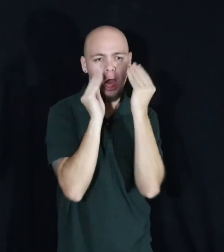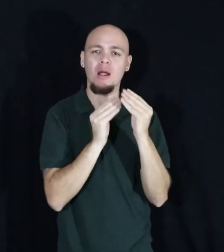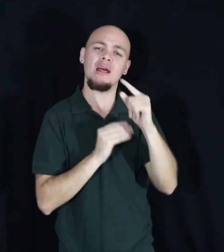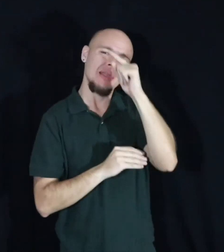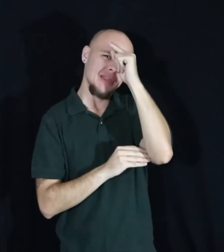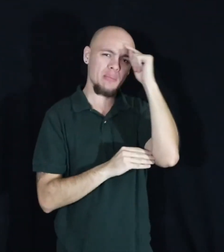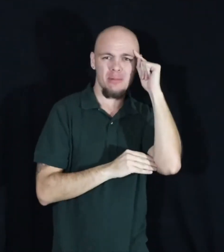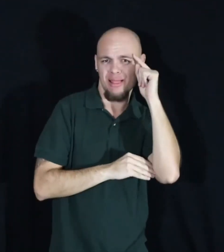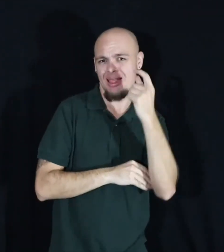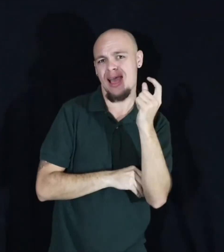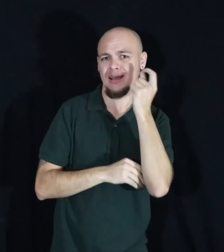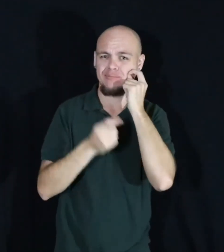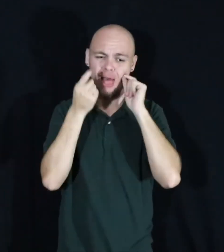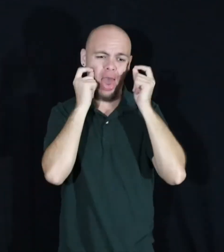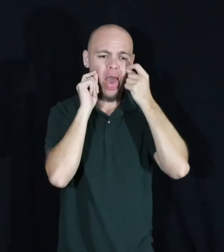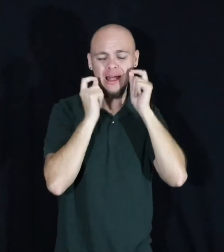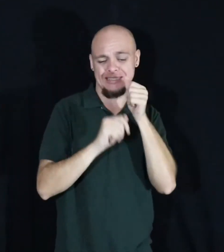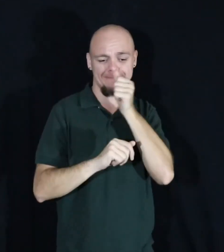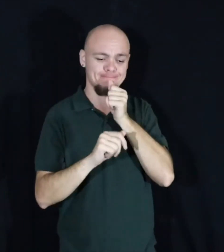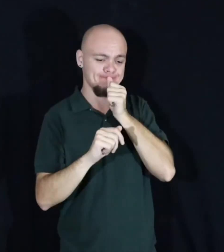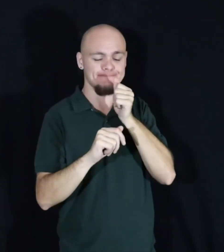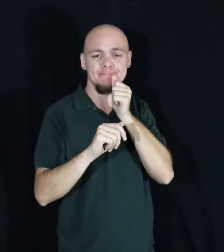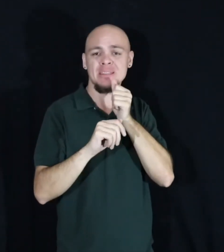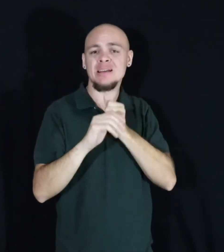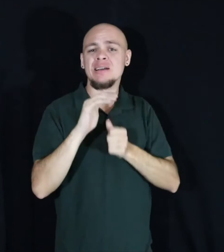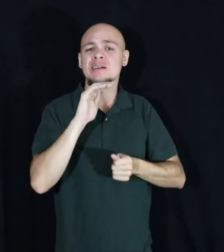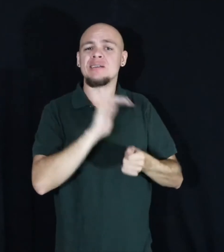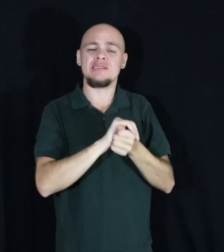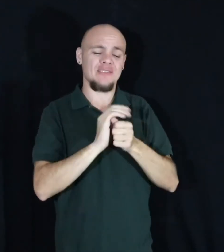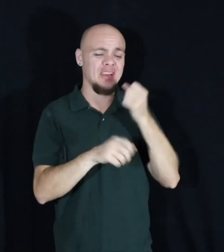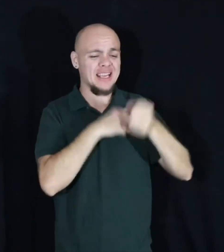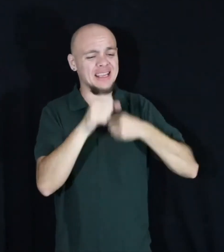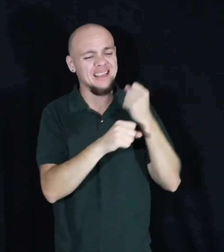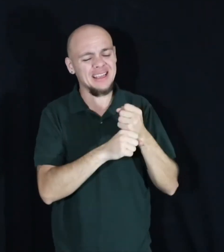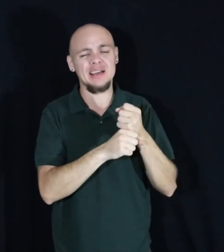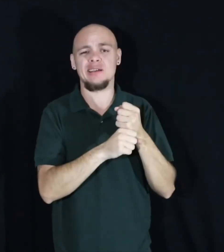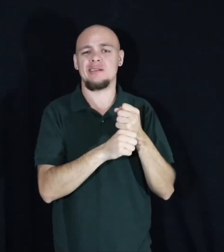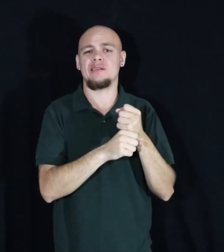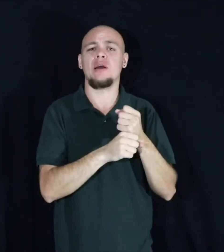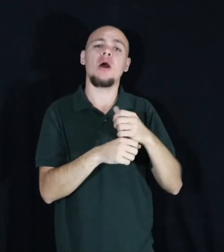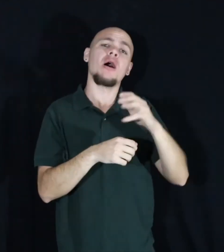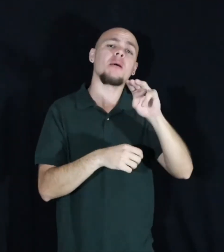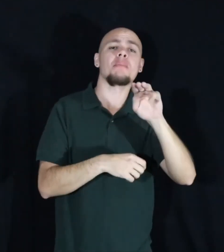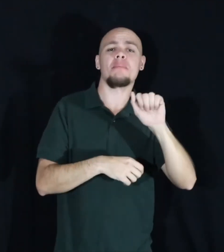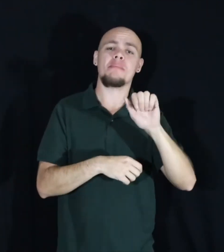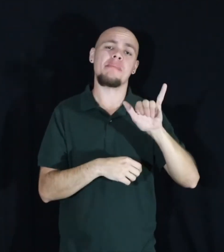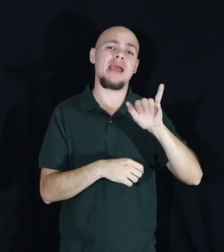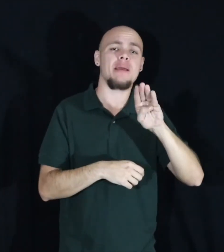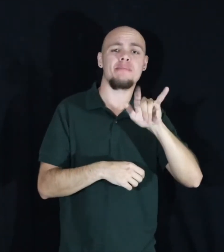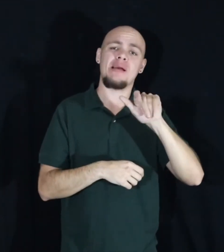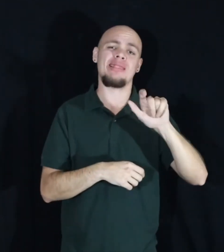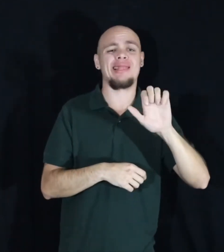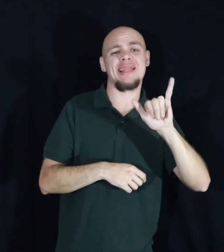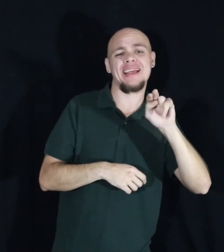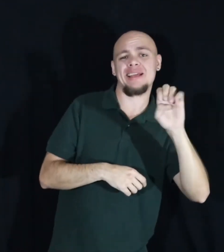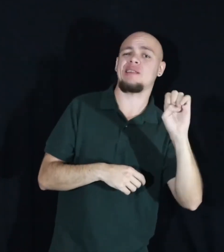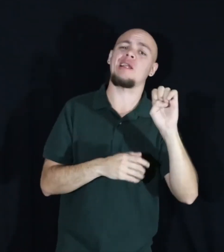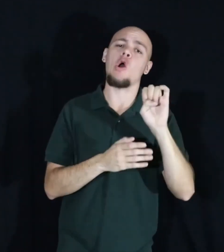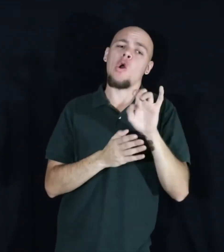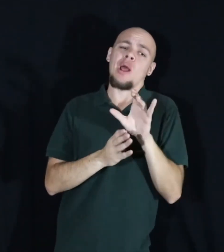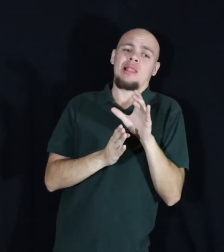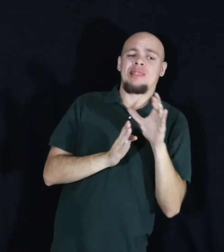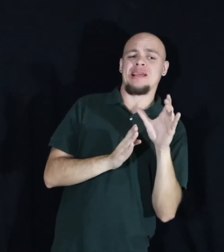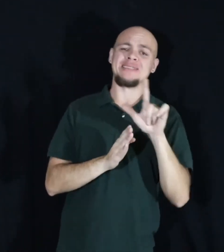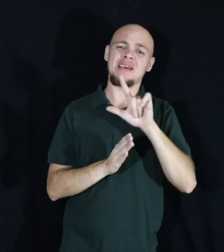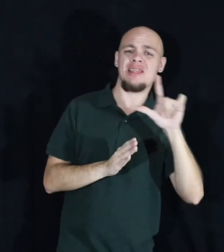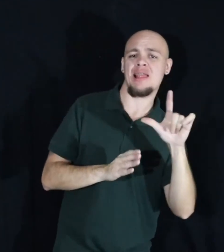-headed secrets you've had hidden inside your paws for years. try Maybelline. Or maybe lean to the left. Maybe they'll miss